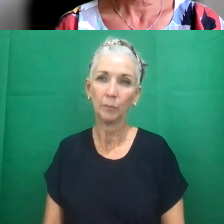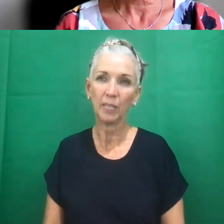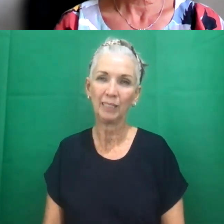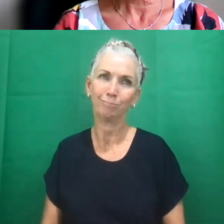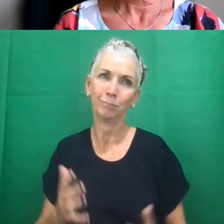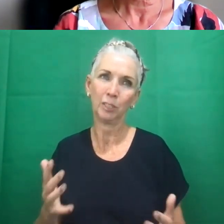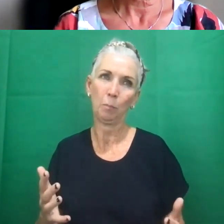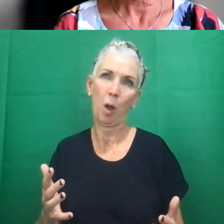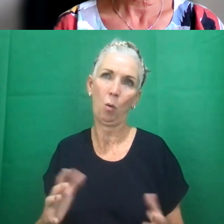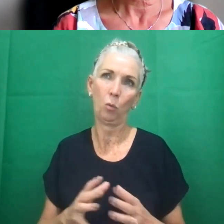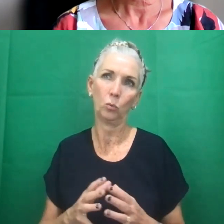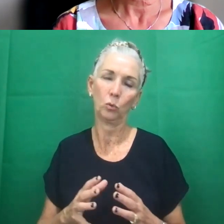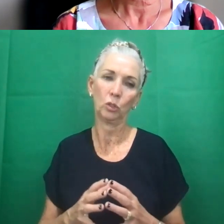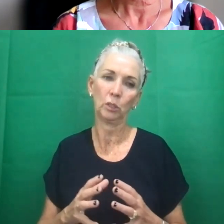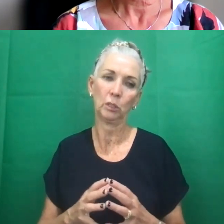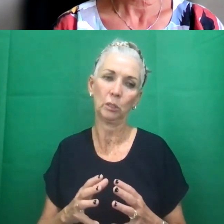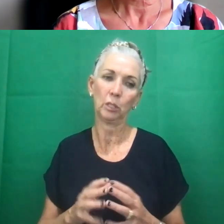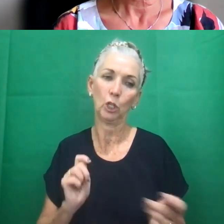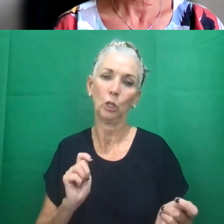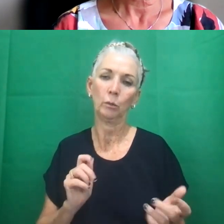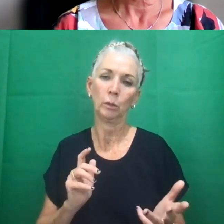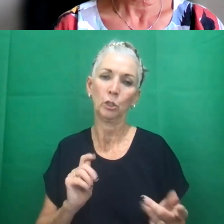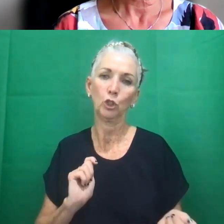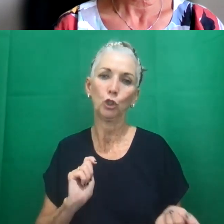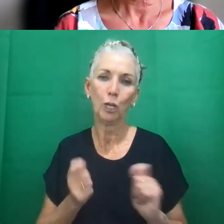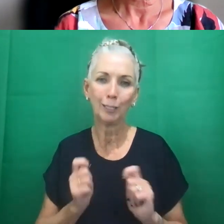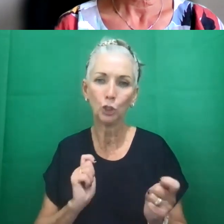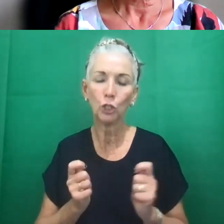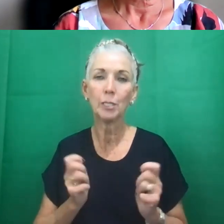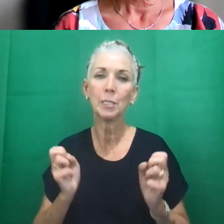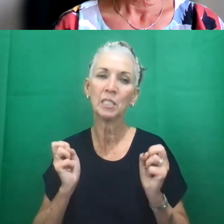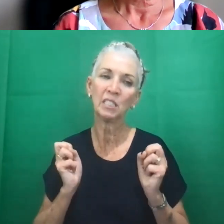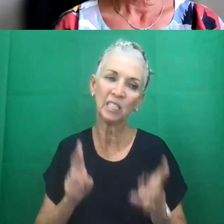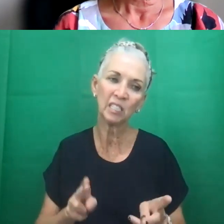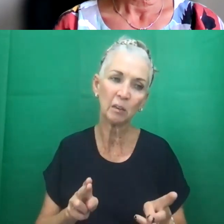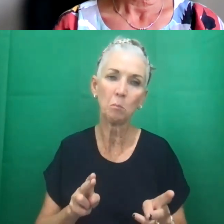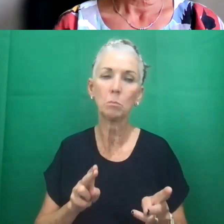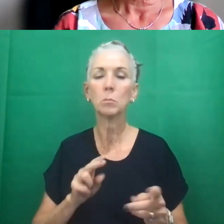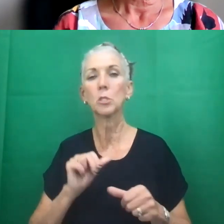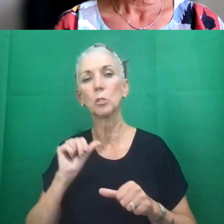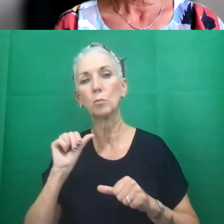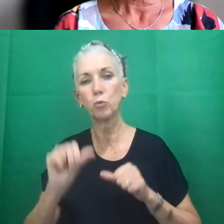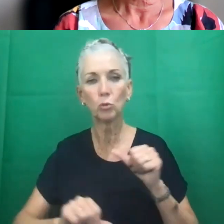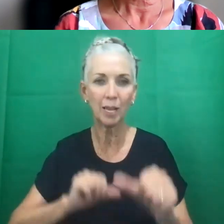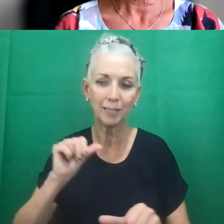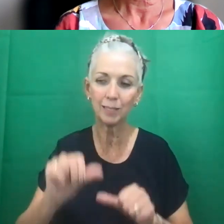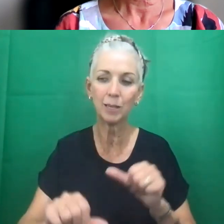some systems and some processes. It's about creating some